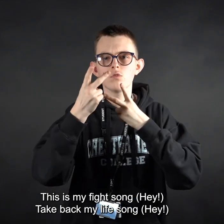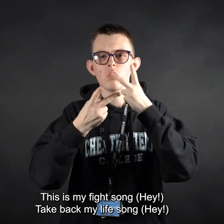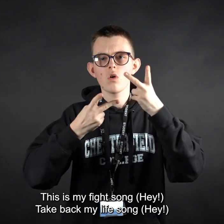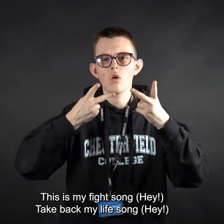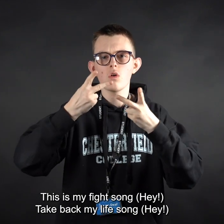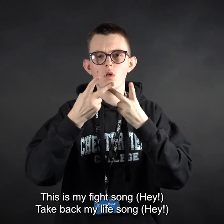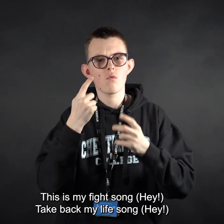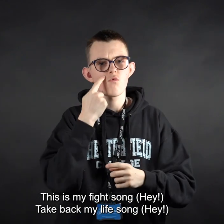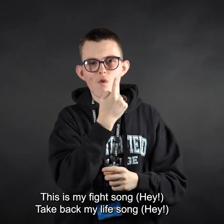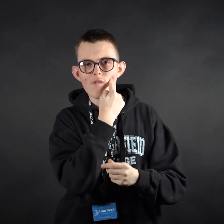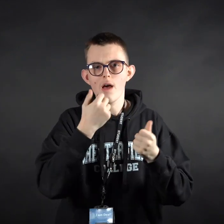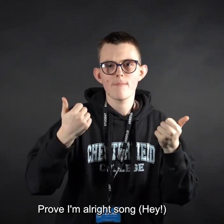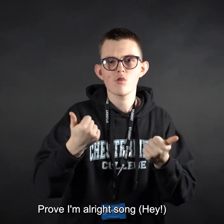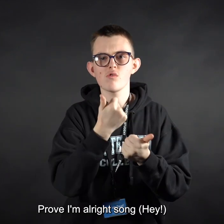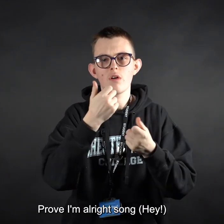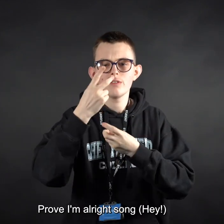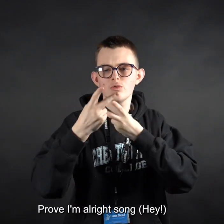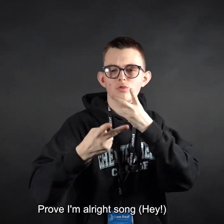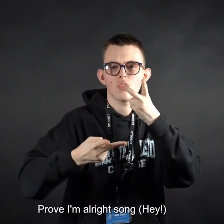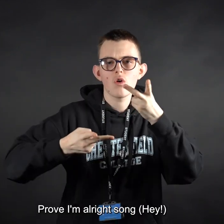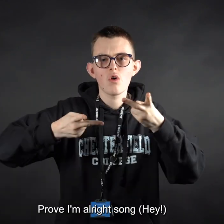song Prove I'm alright song